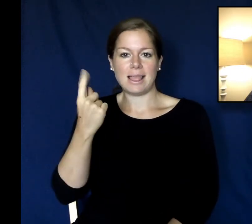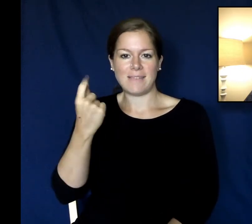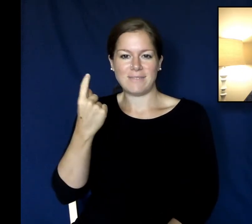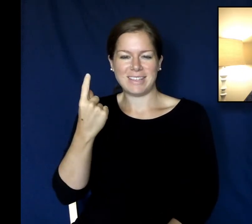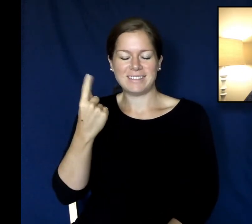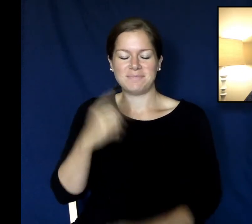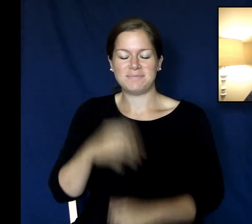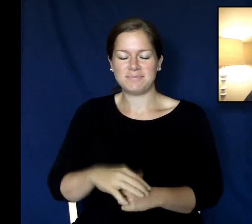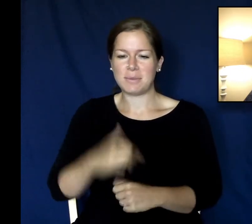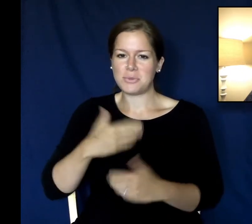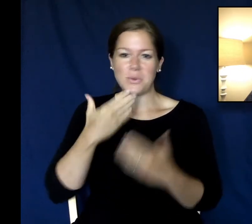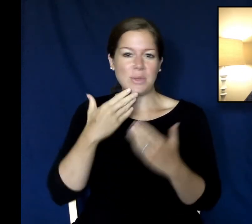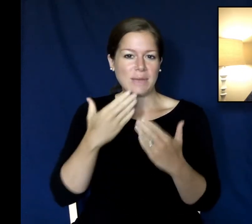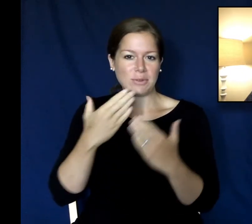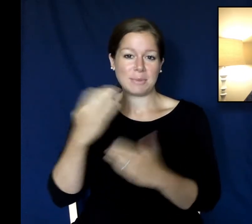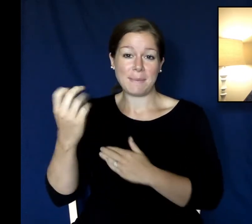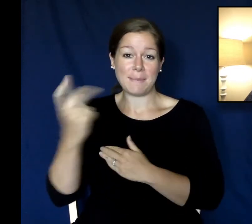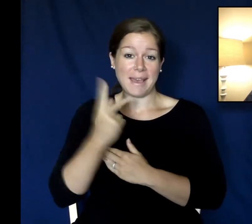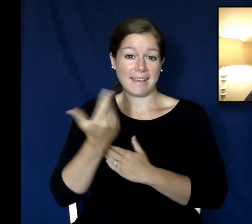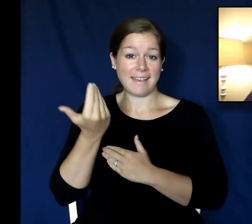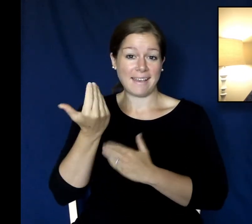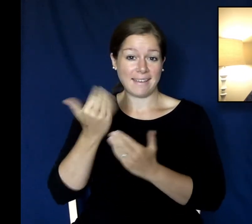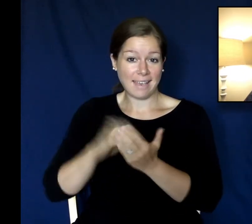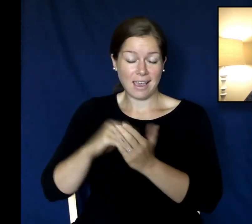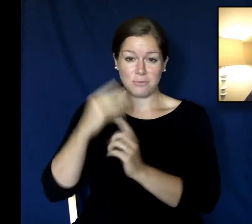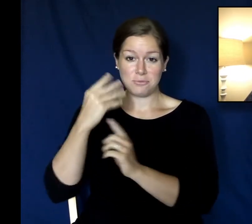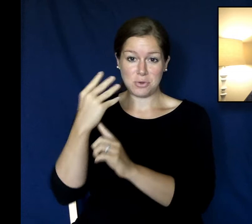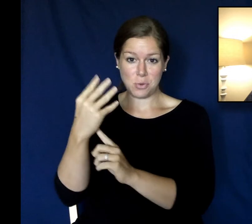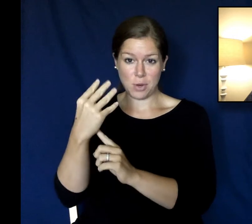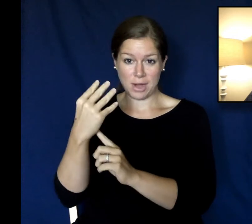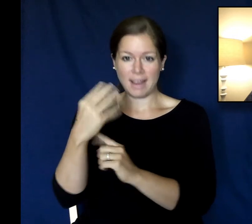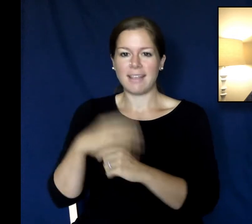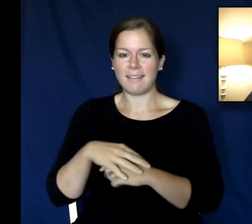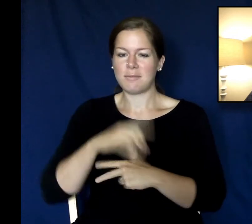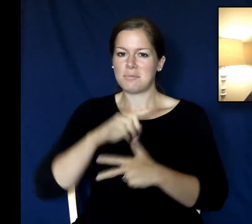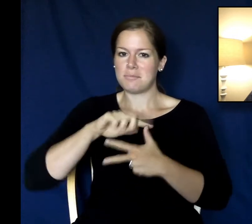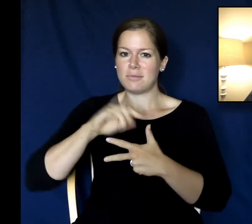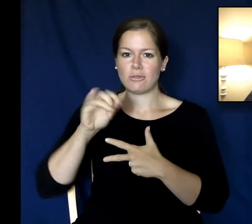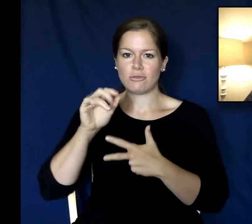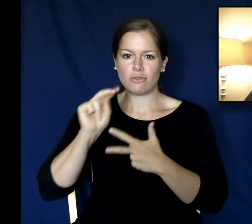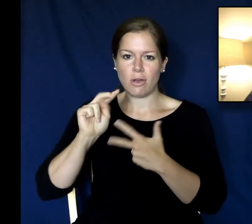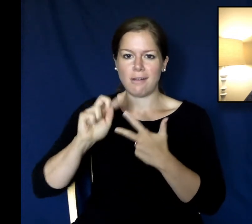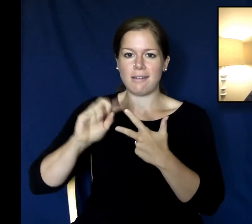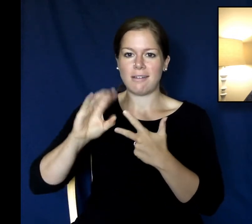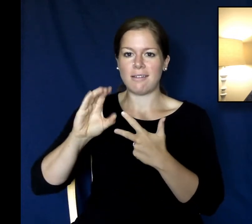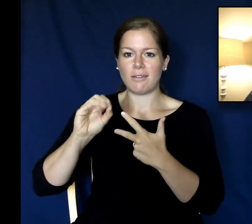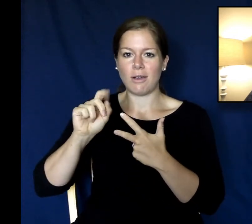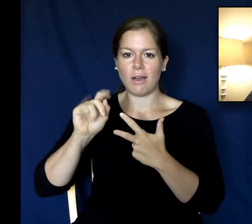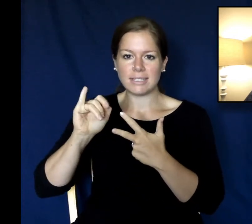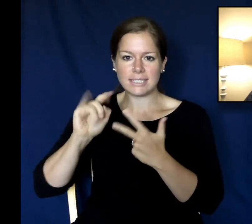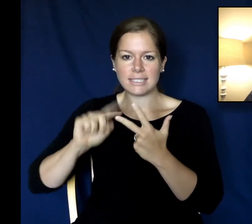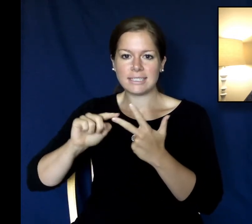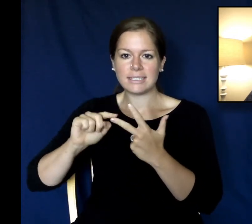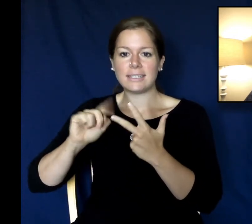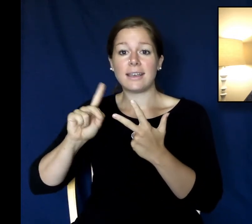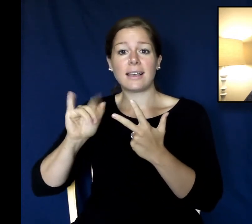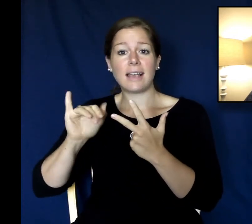Word very thankful to be back with you after Pastor John and Pastor Costi and Pastor Kyle have